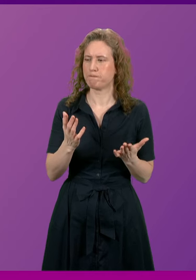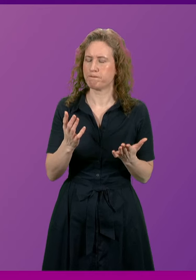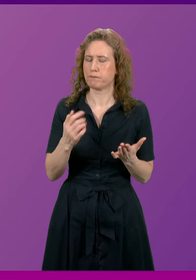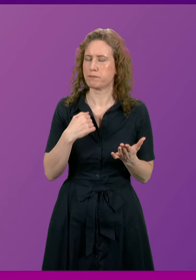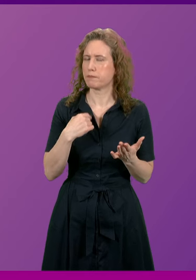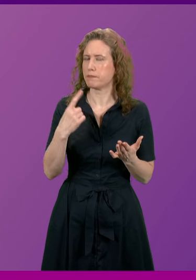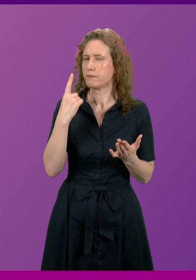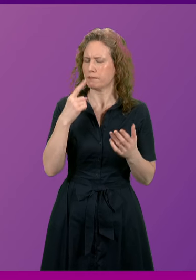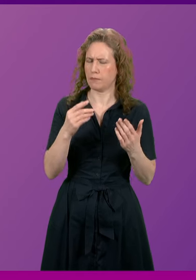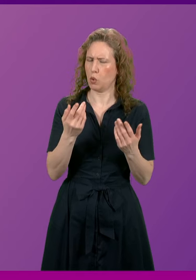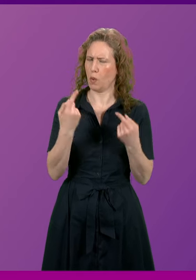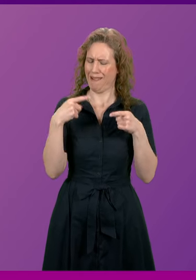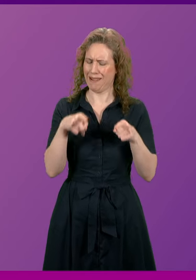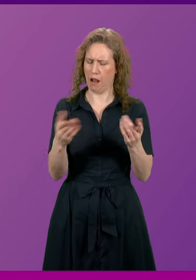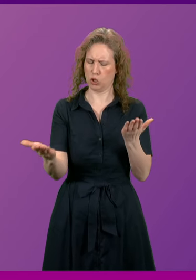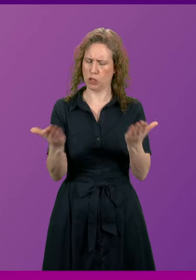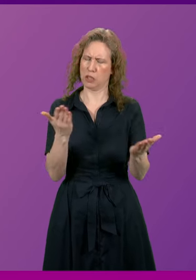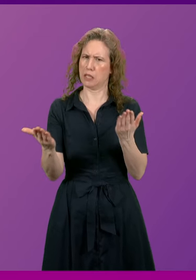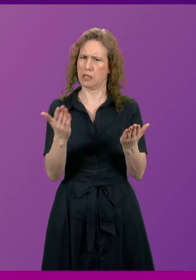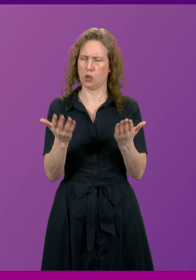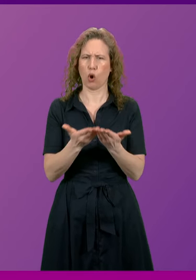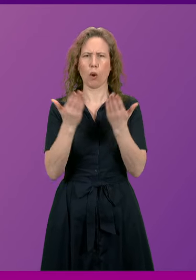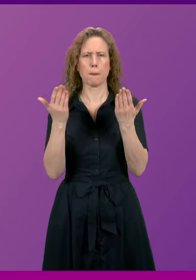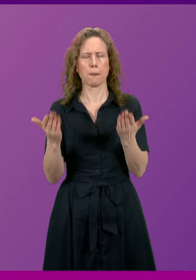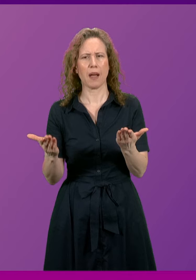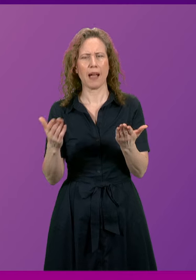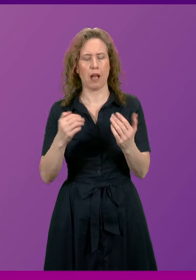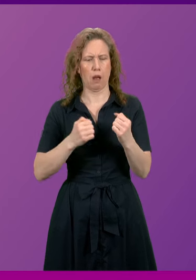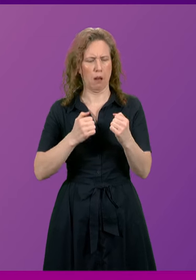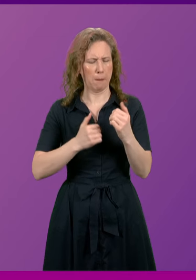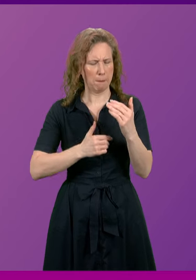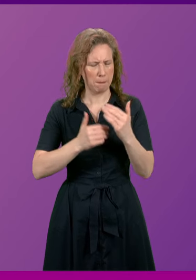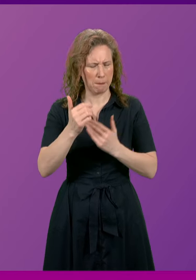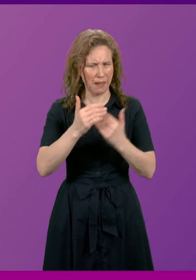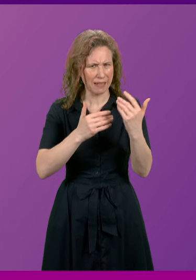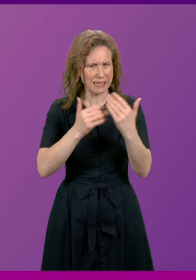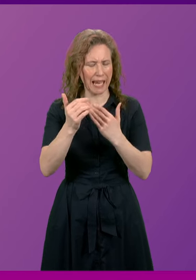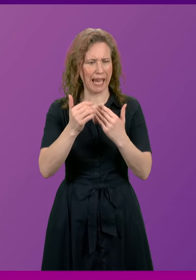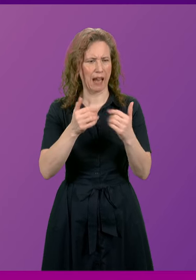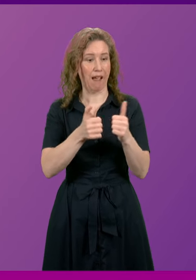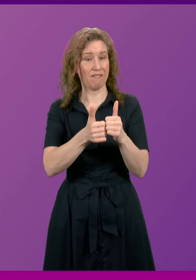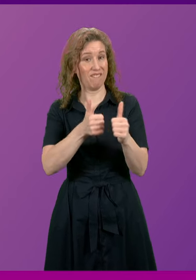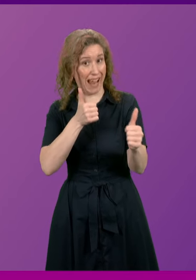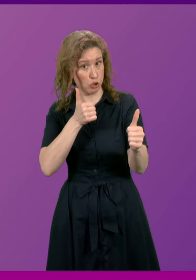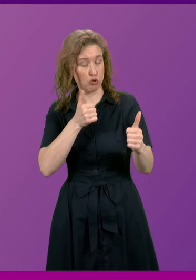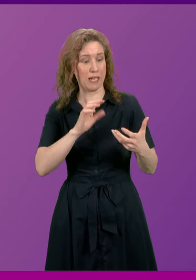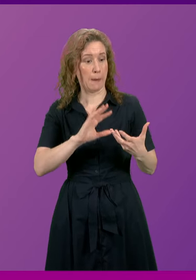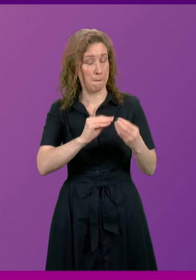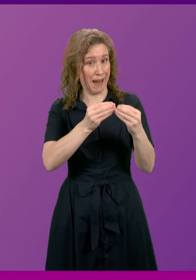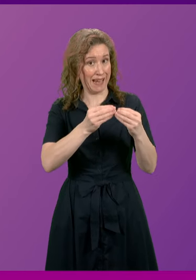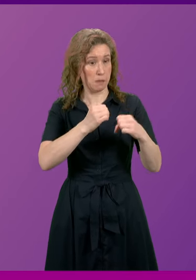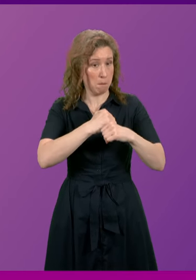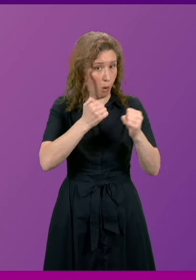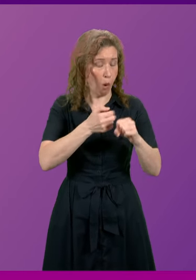the analogy that he strikes about the construction of a weapons factory is a